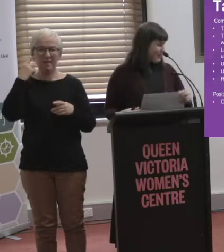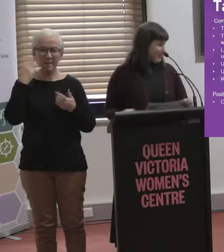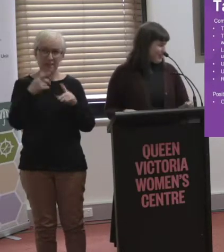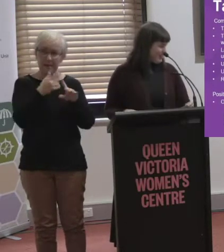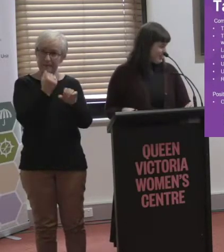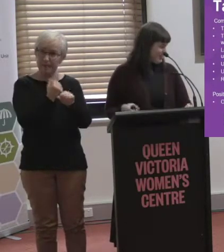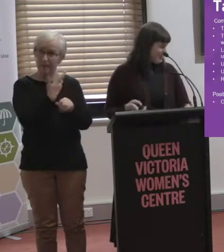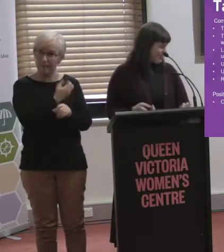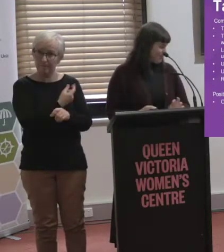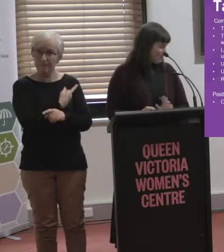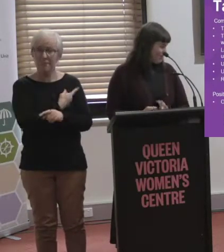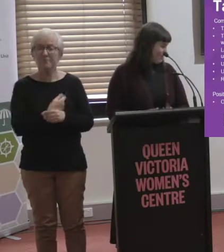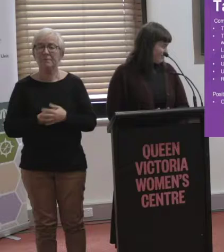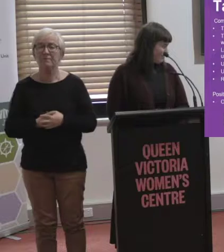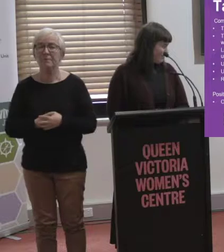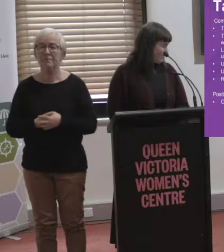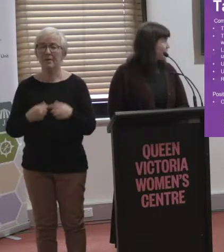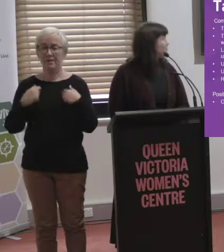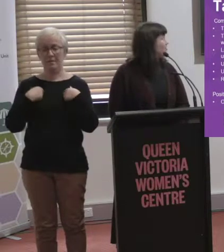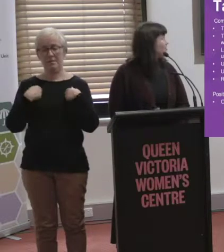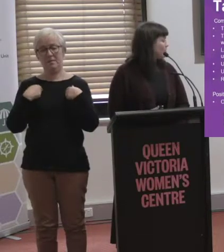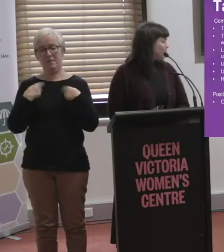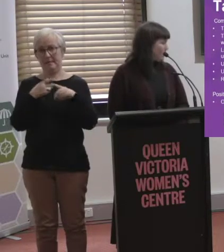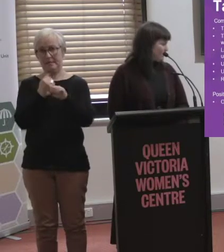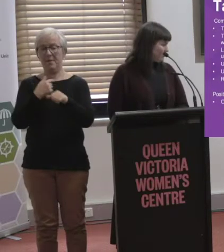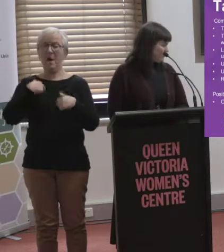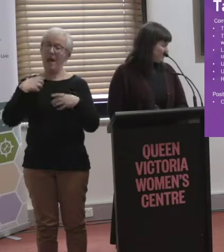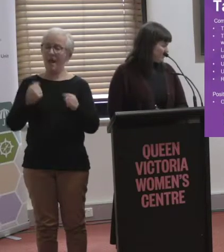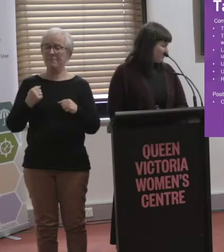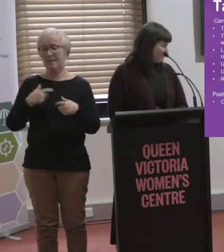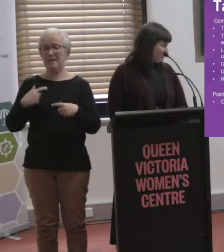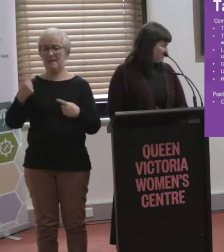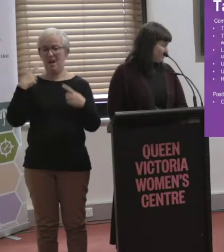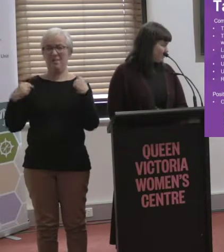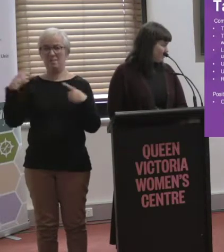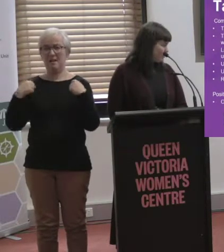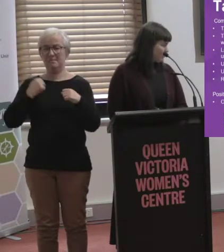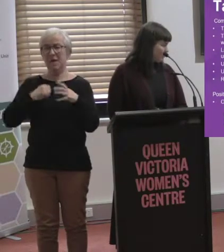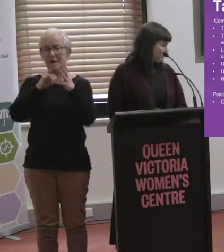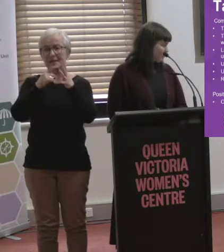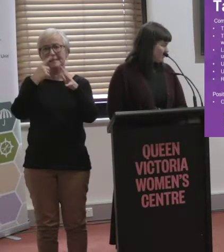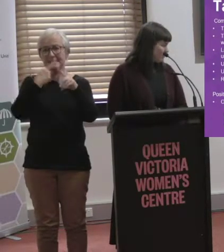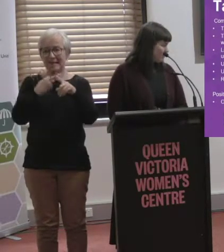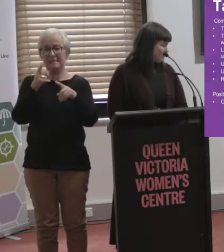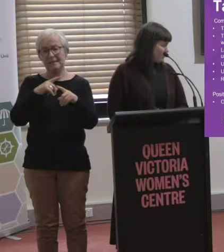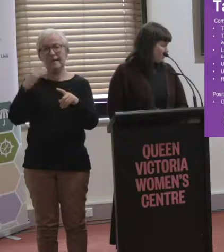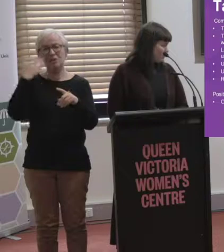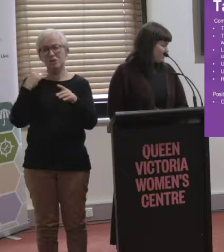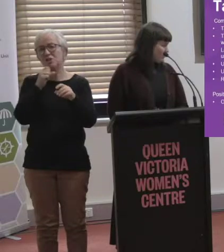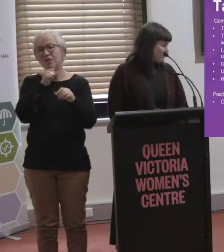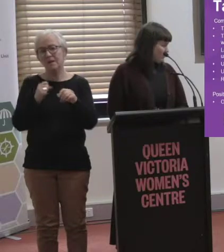example for us. OK. I have been harassed because of my sex and gender using both Uber and taxi.